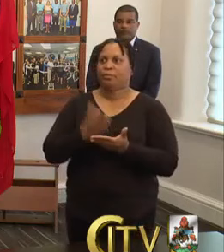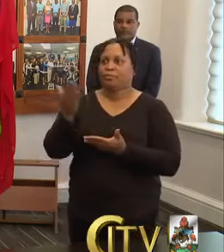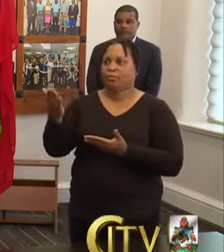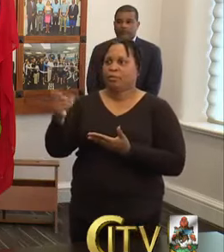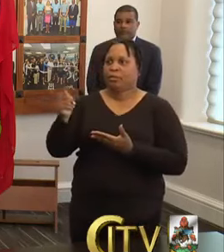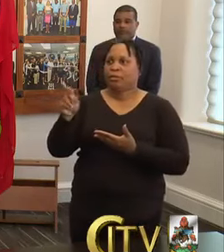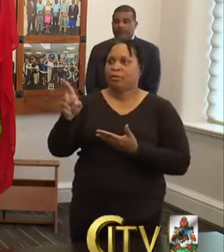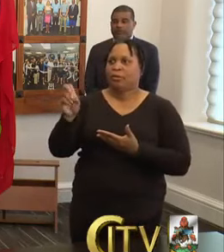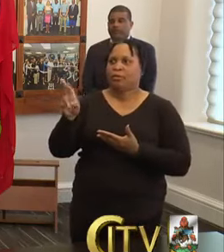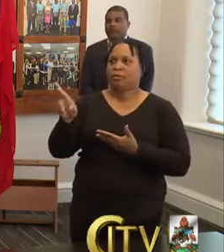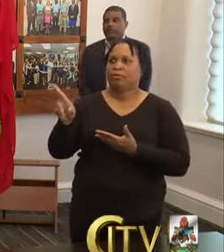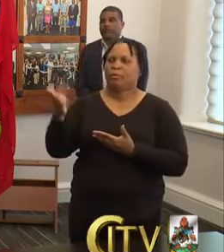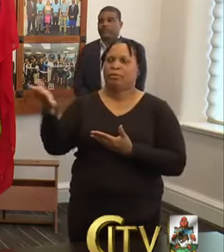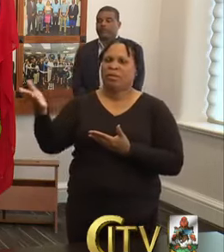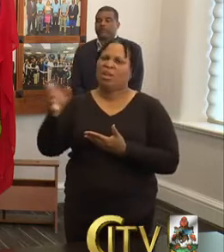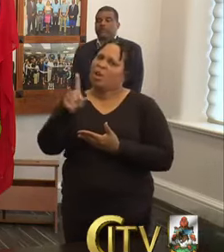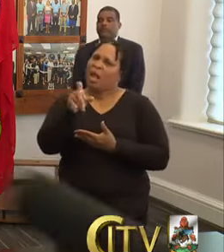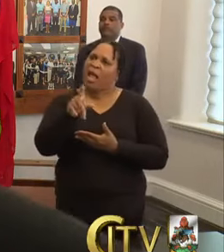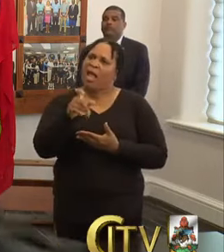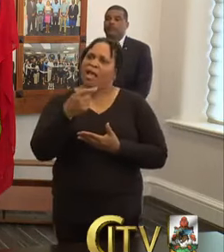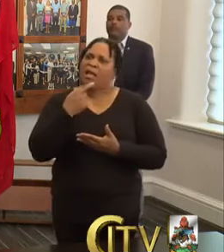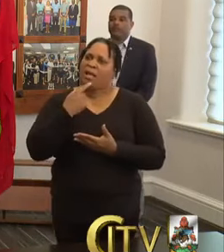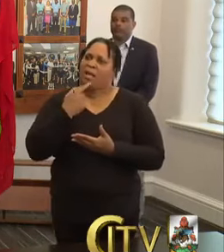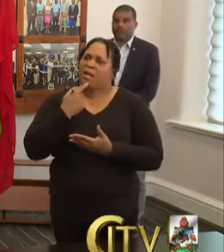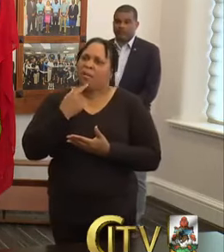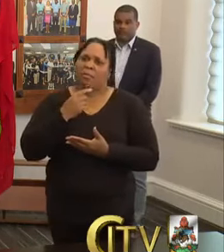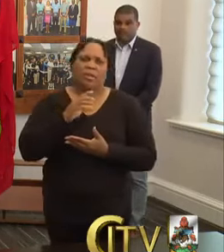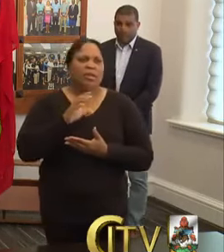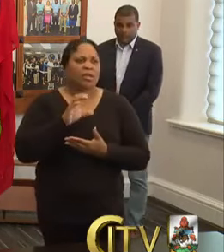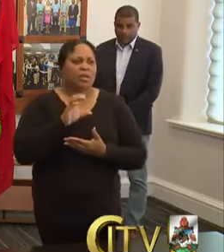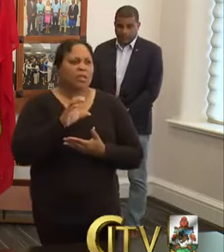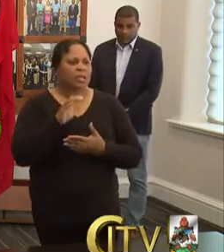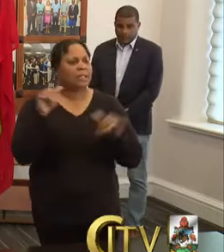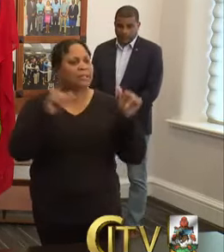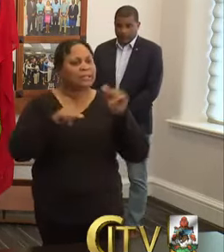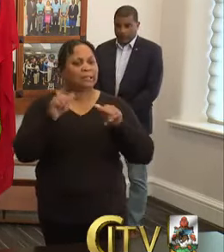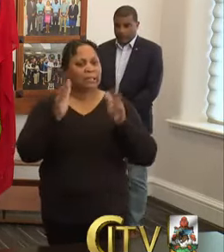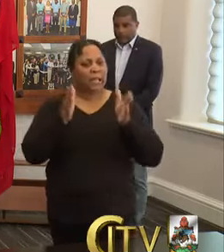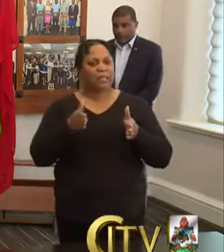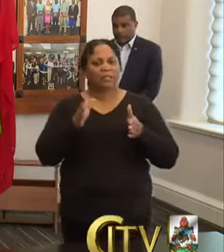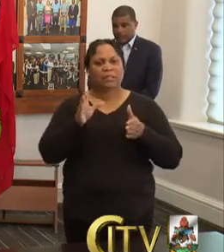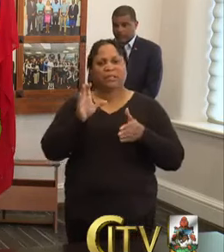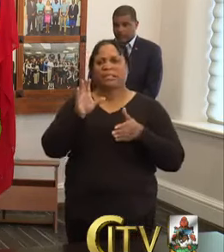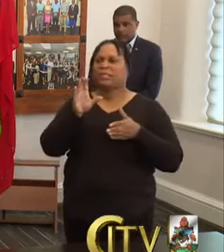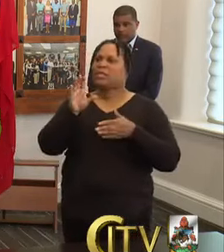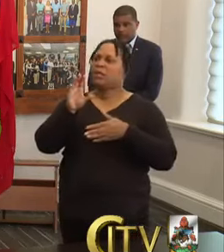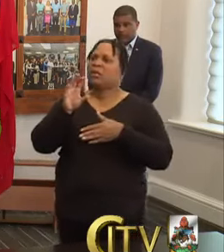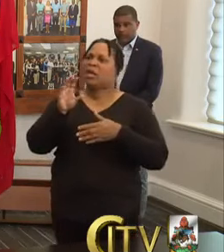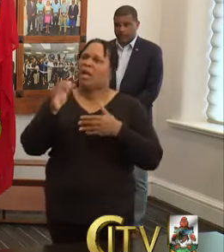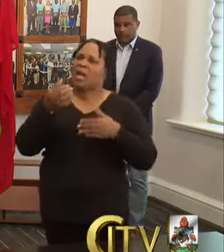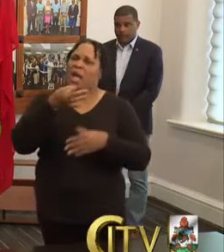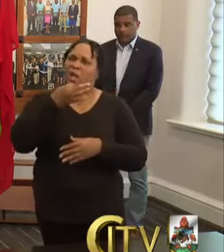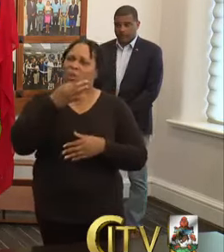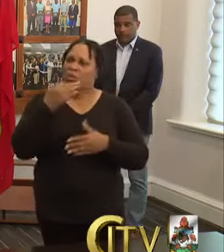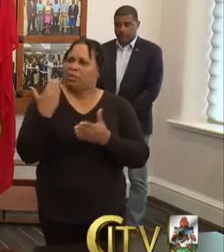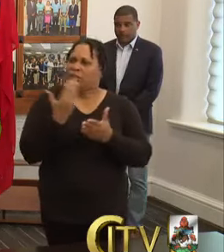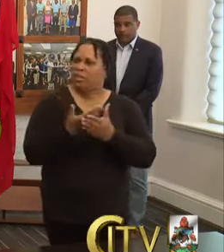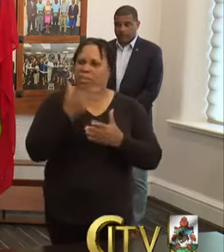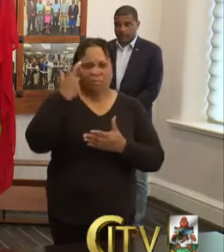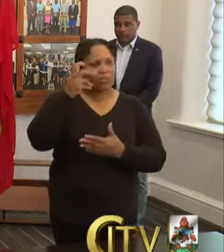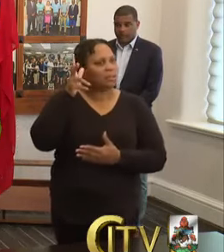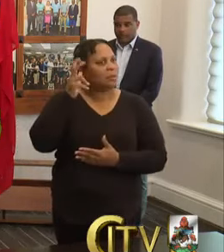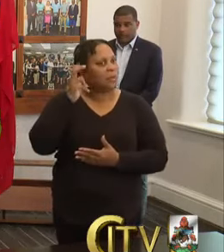Premier, can I ask you, mentioned Erica Weldon, the scientist, last week. How soon is she coming? Because I'm hearing